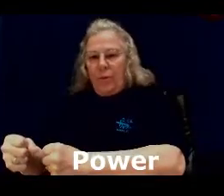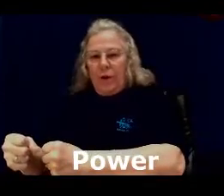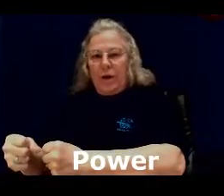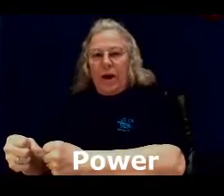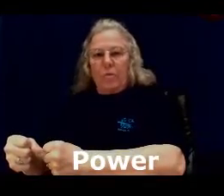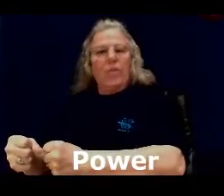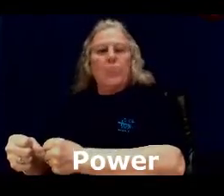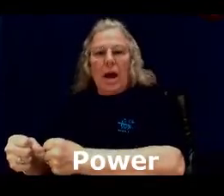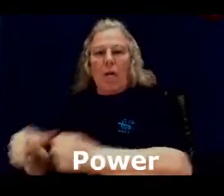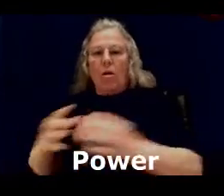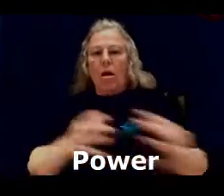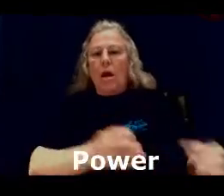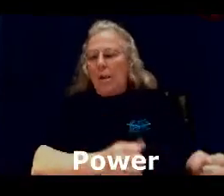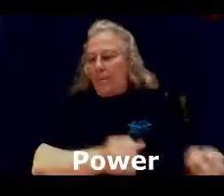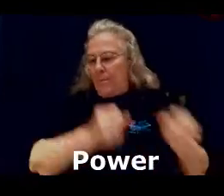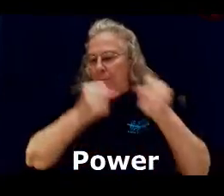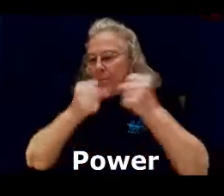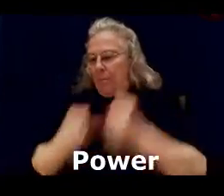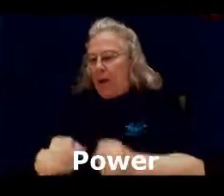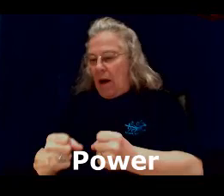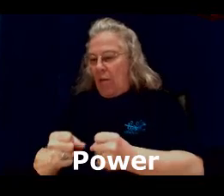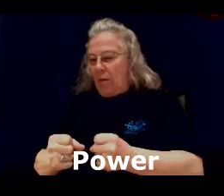it down with power. Power.